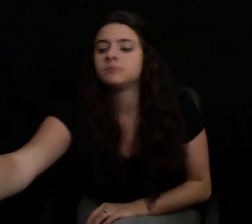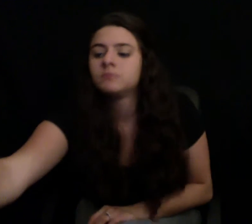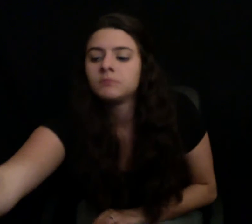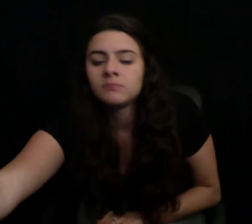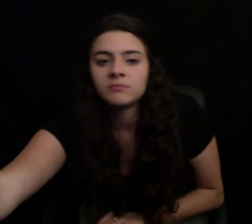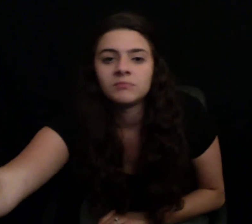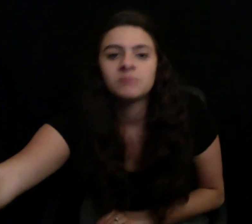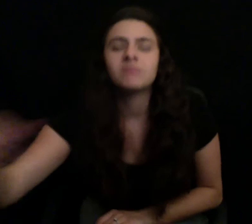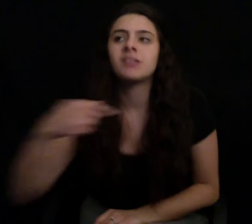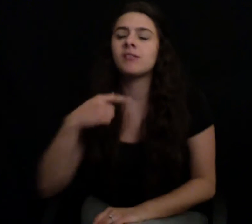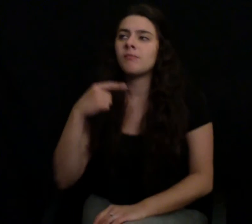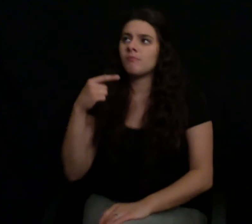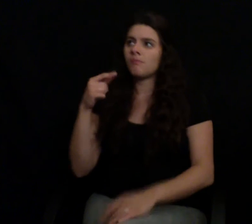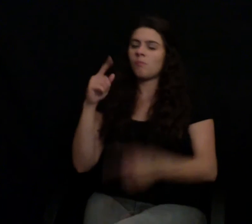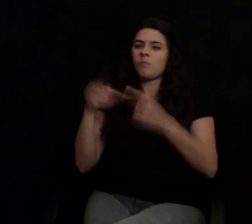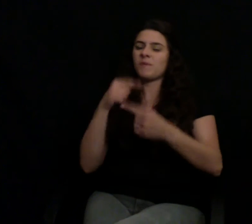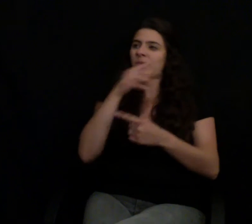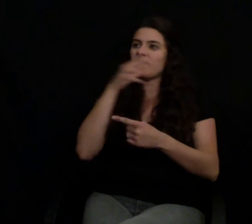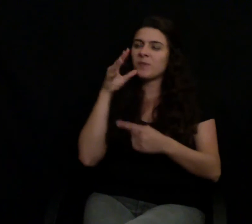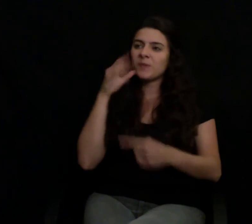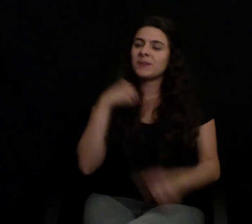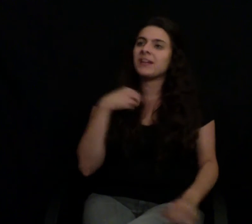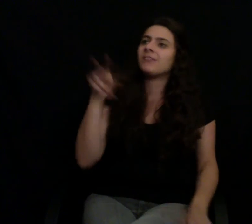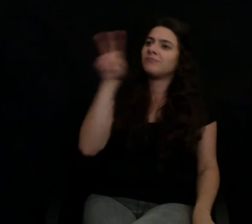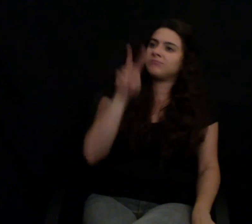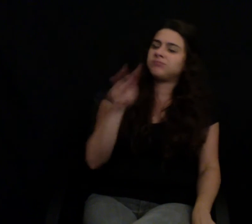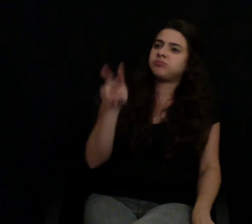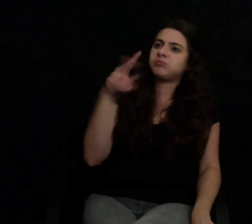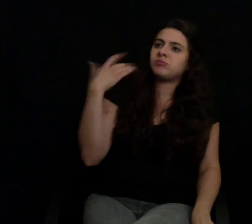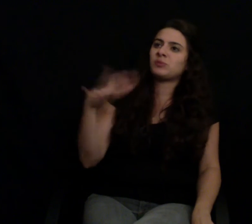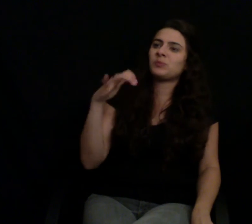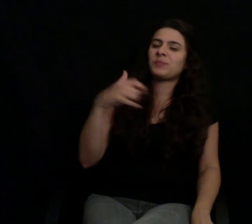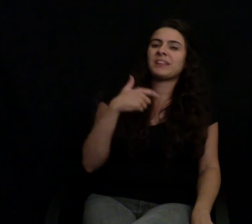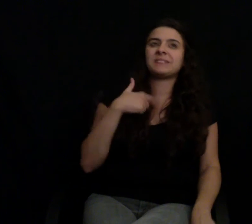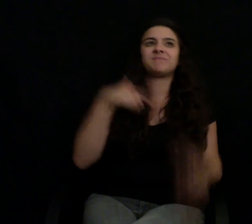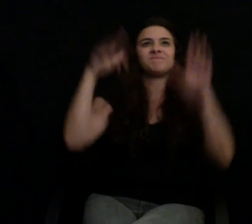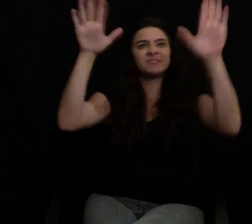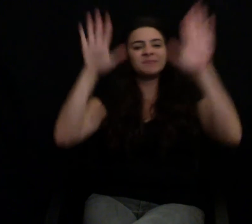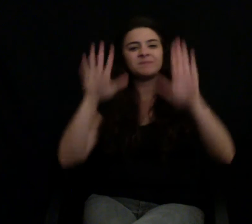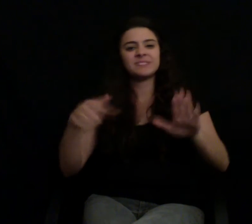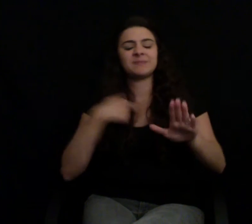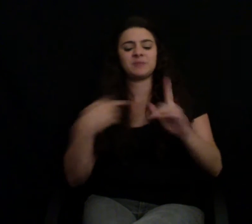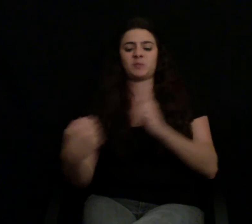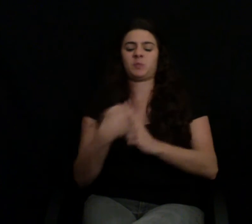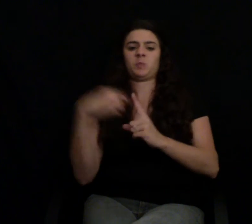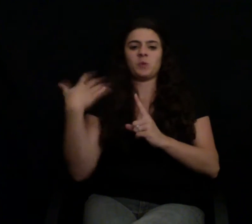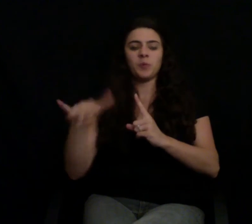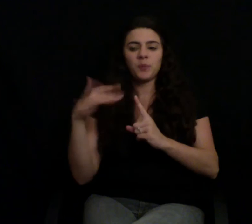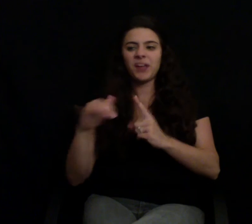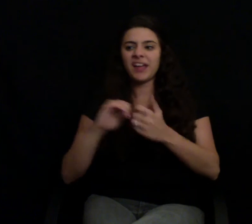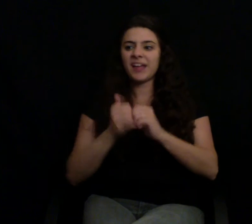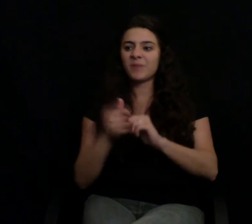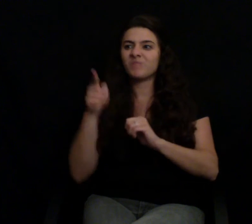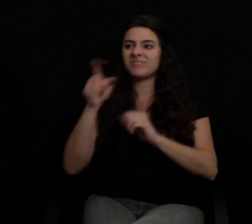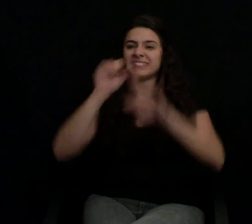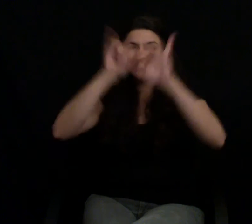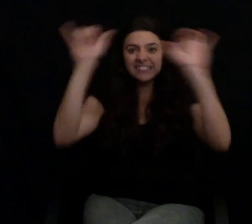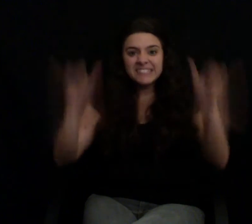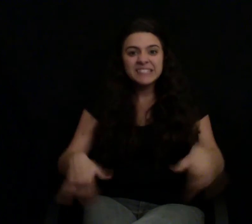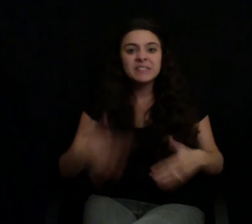has to be in our community of two people as different as Leah and Craig. Leah's a vegan who's dedicated her entire life and